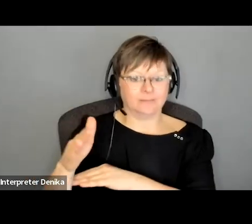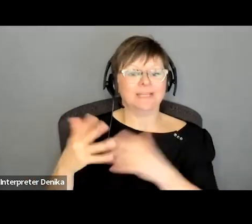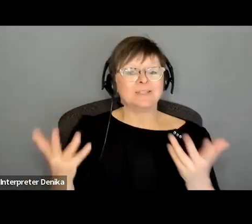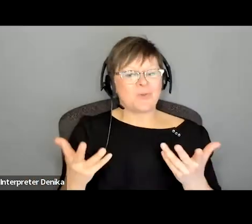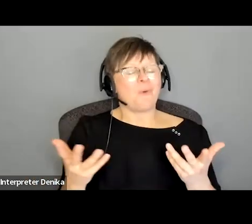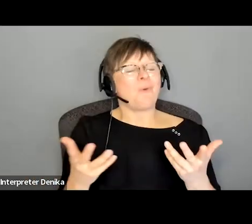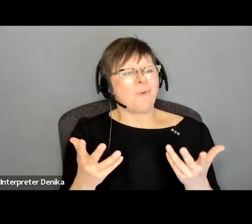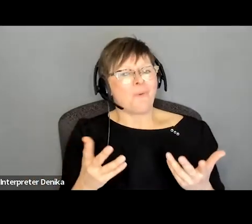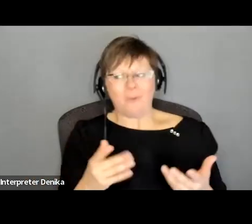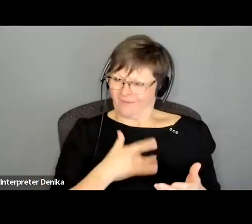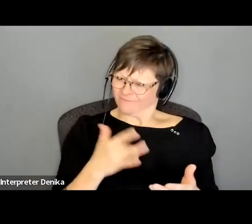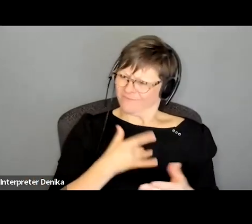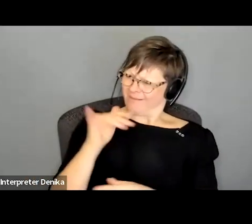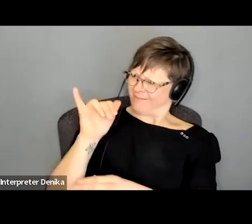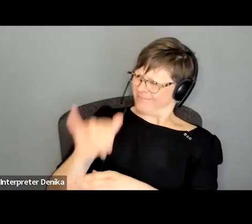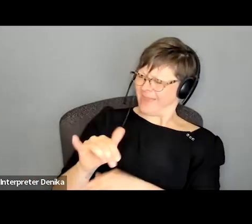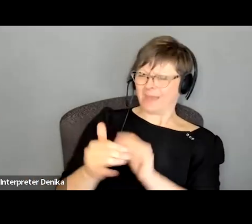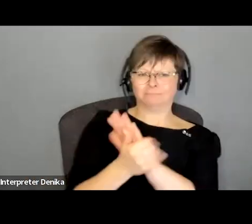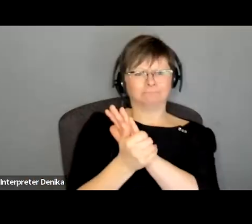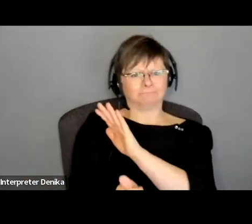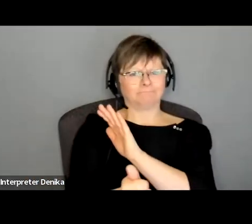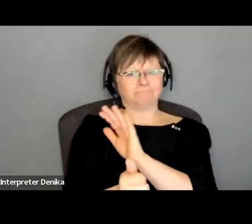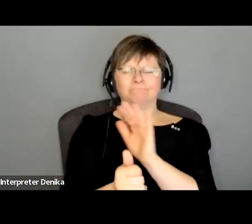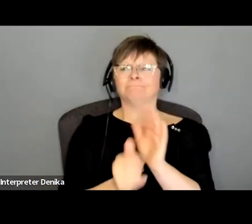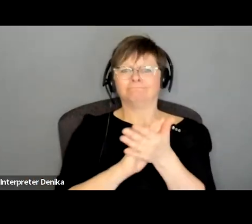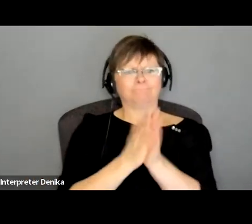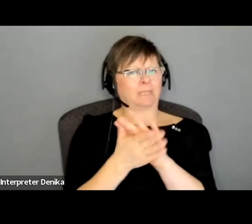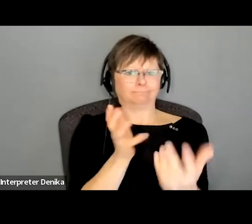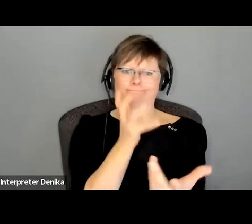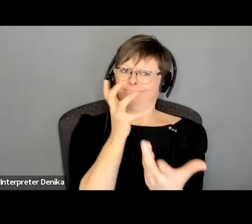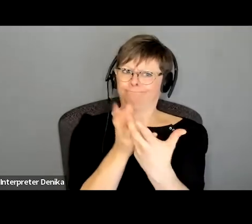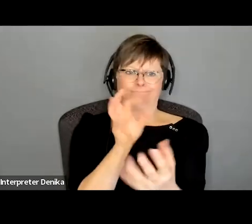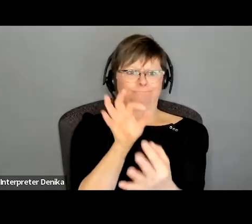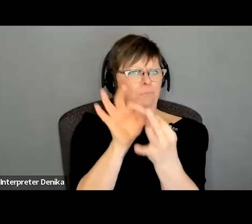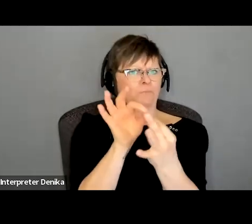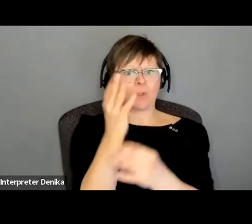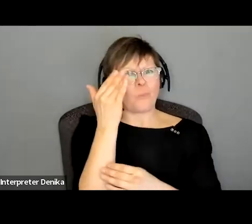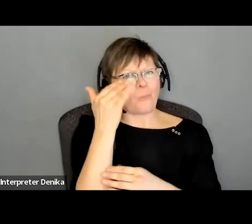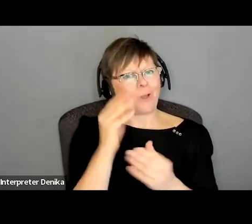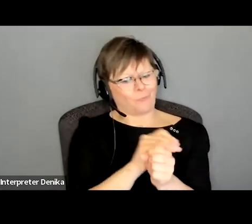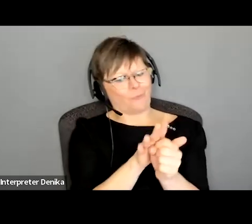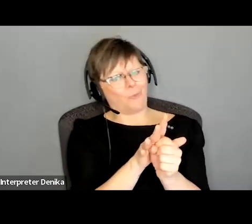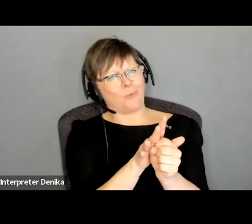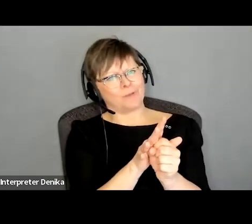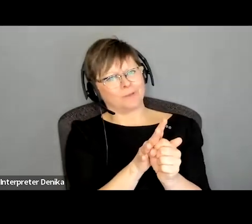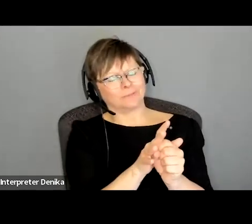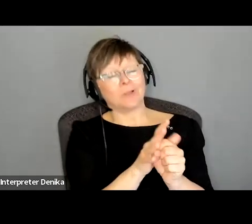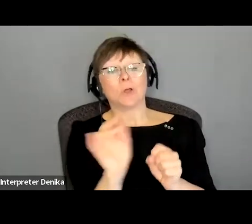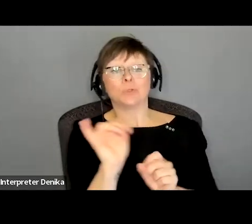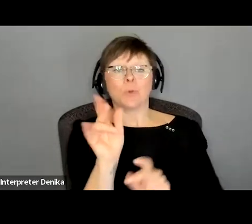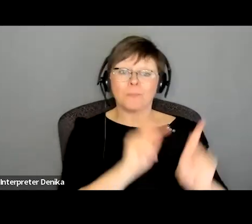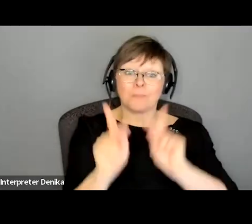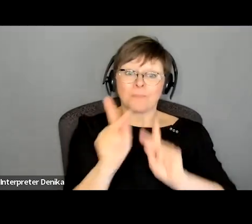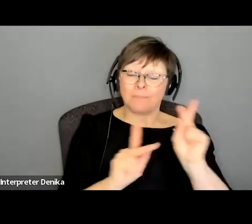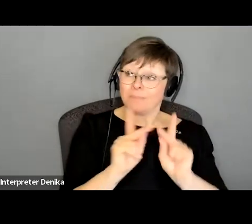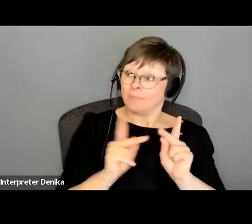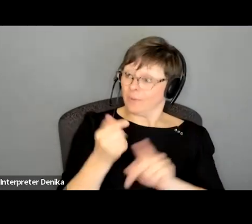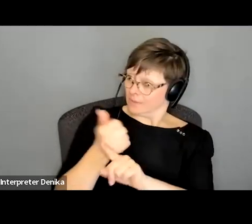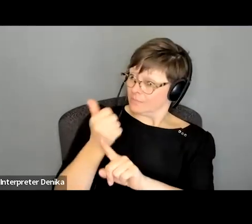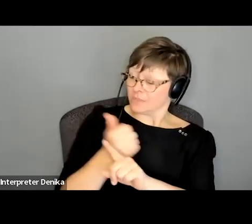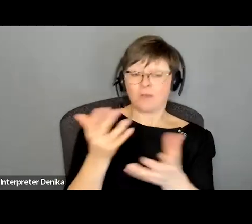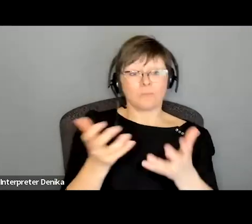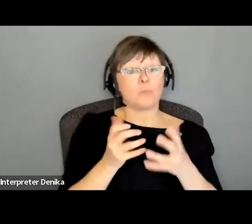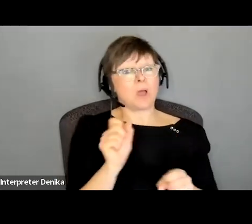perfected just because of the needs due to covet and also people living in different coats and wanting to work in toronto or vancouver or